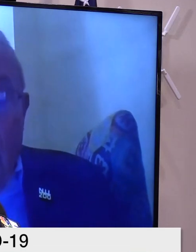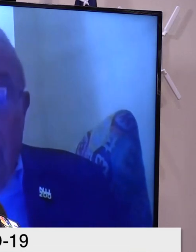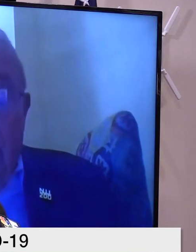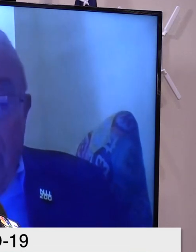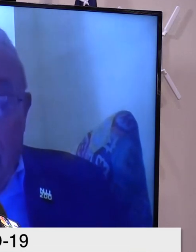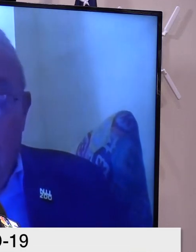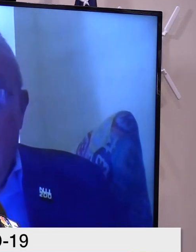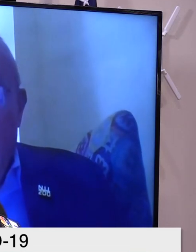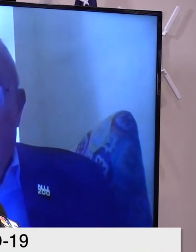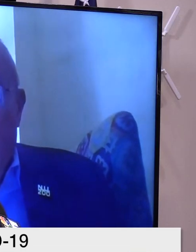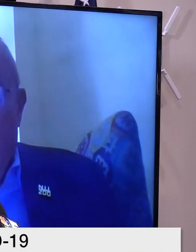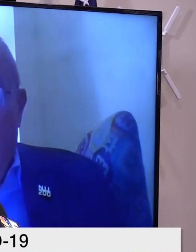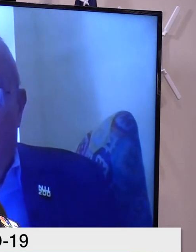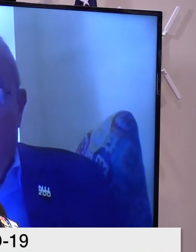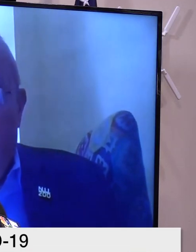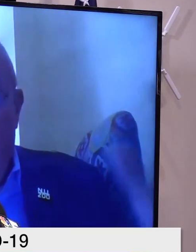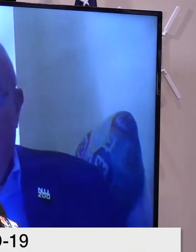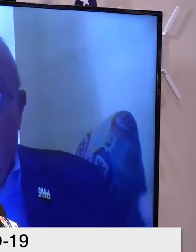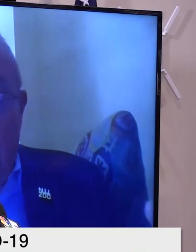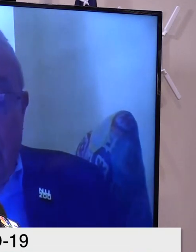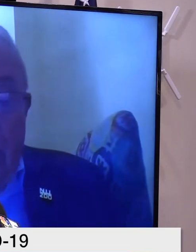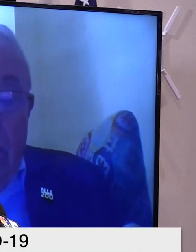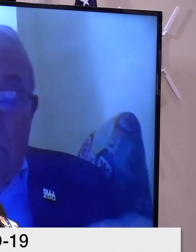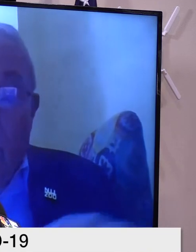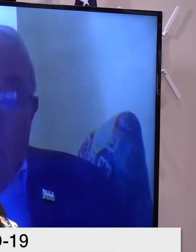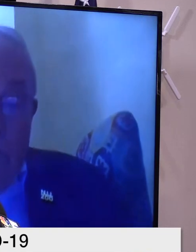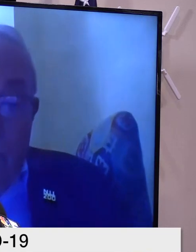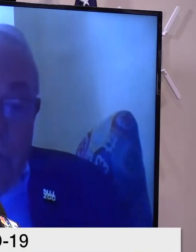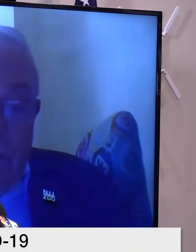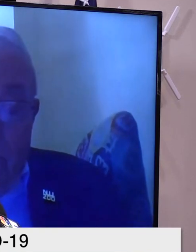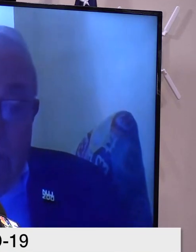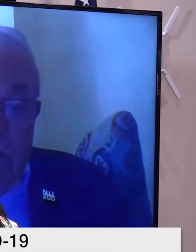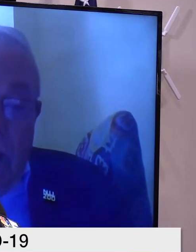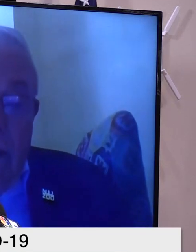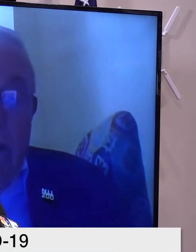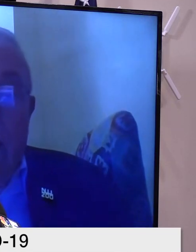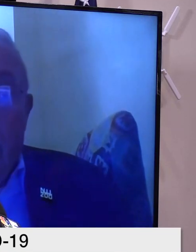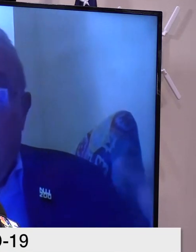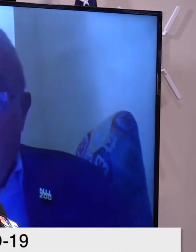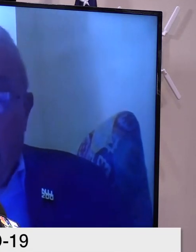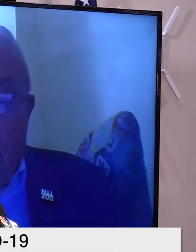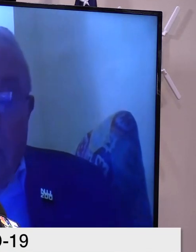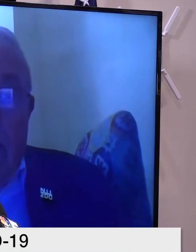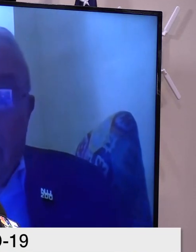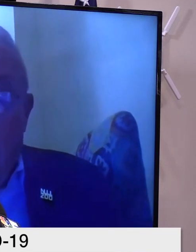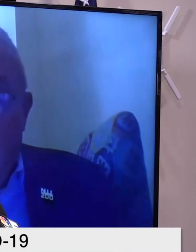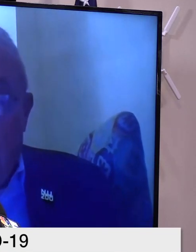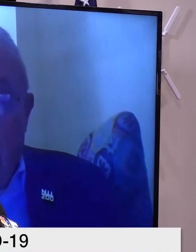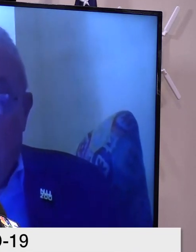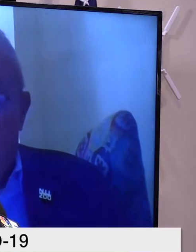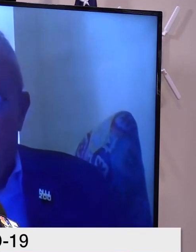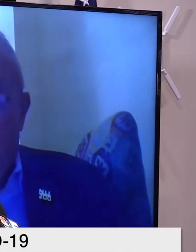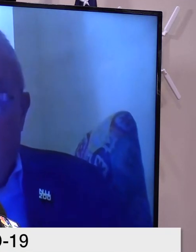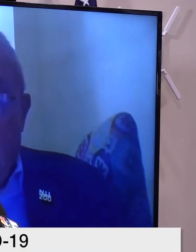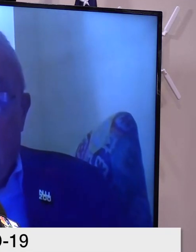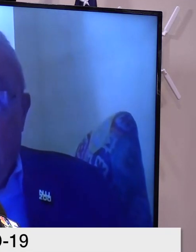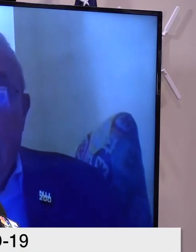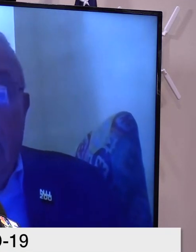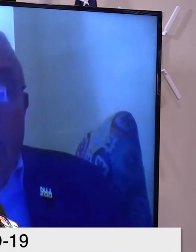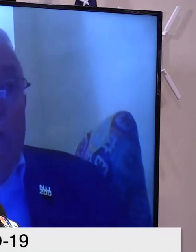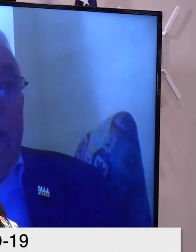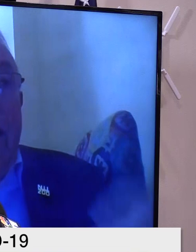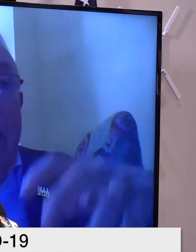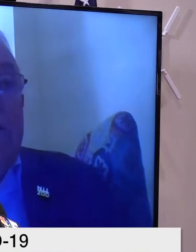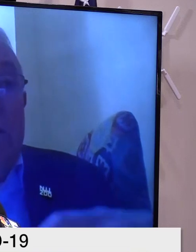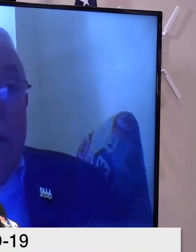And that is a great thing that we're through that first phase. All the schools have really started now. They've been up and running. Everybody's got day seven